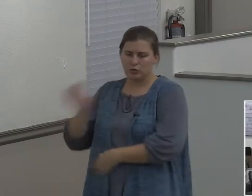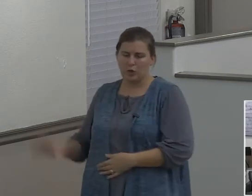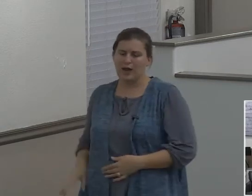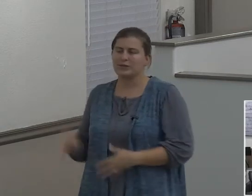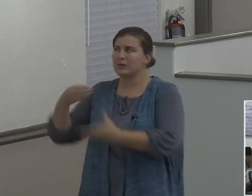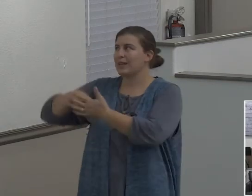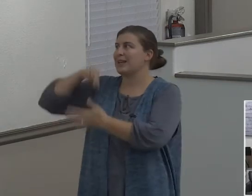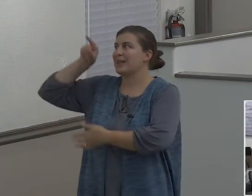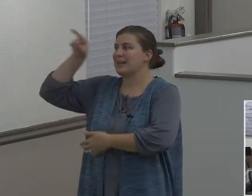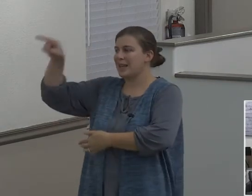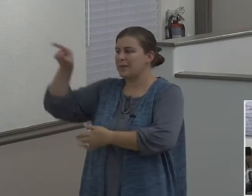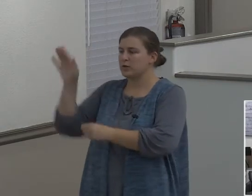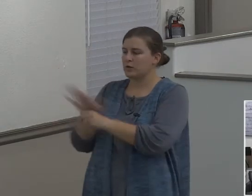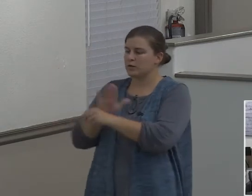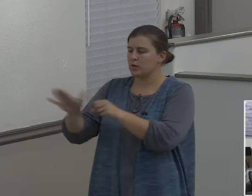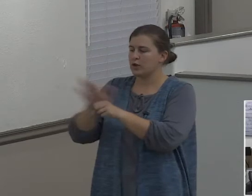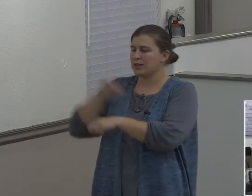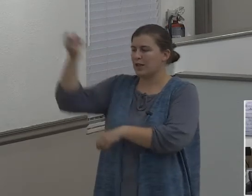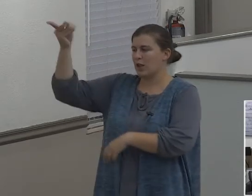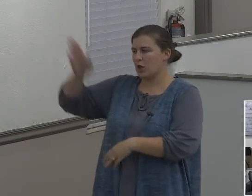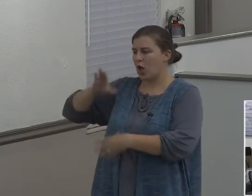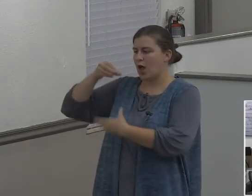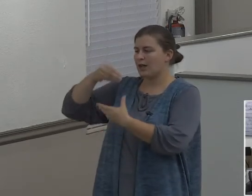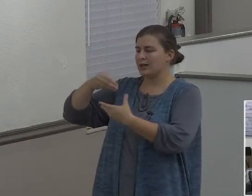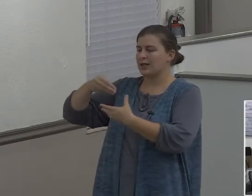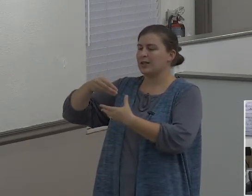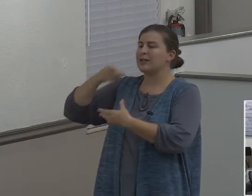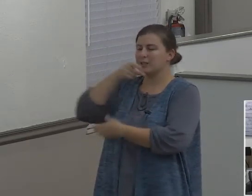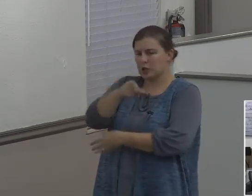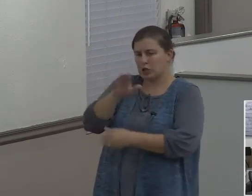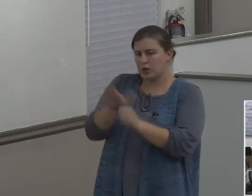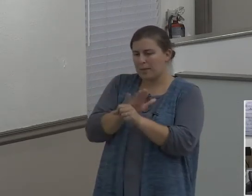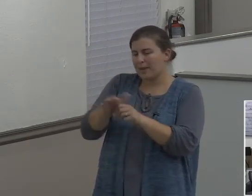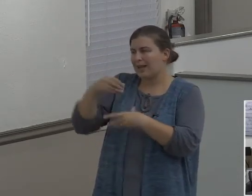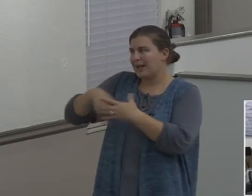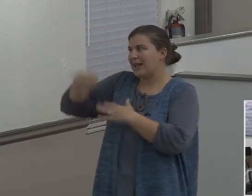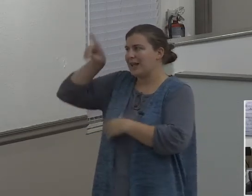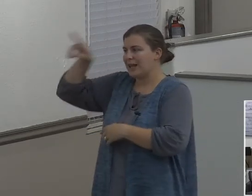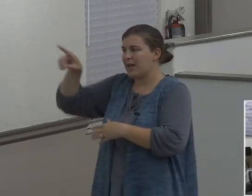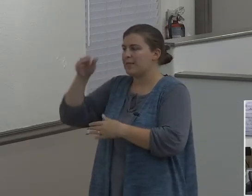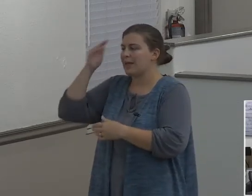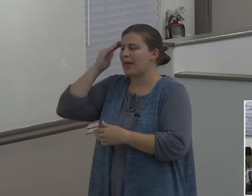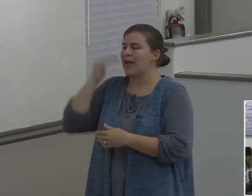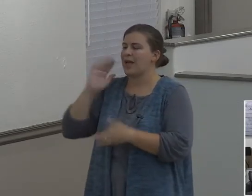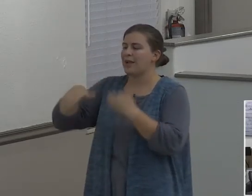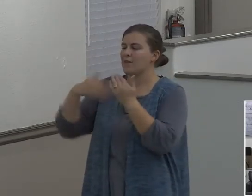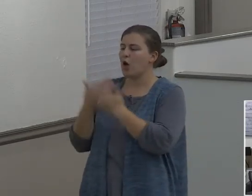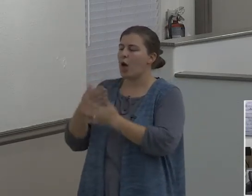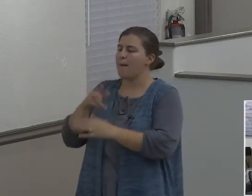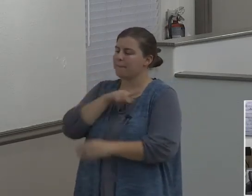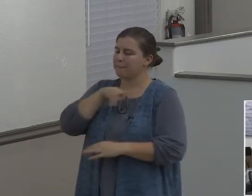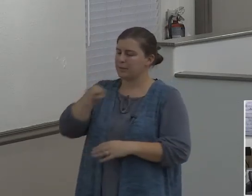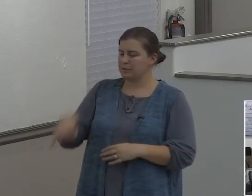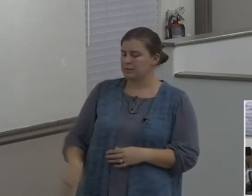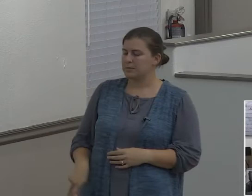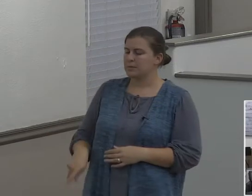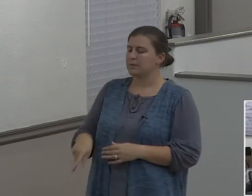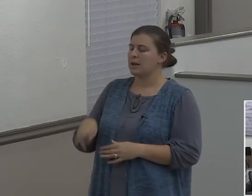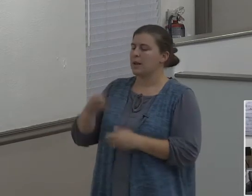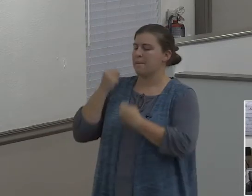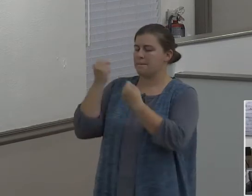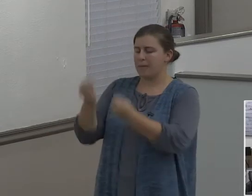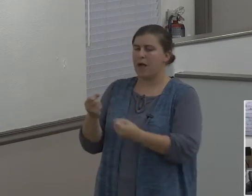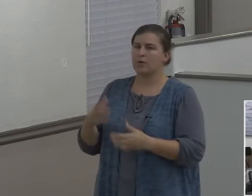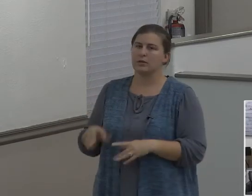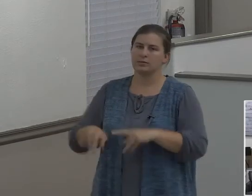of the Godhead bodily, and ye are complete in Him, which is the head of all principality and power. Lot's problem was the same as many Christians